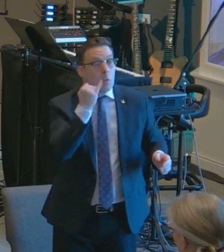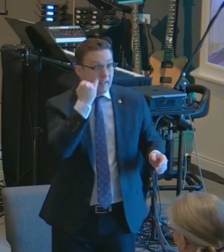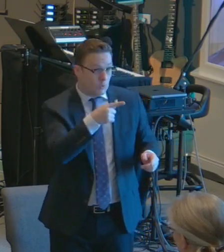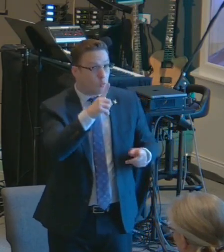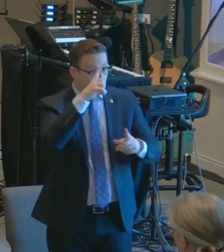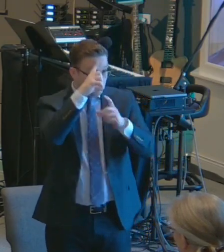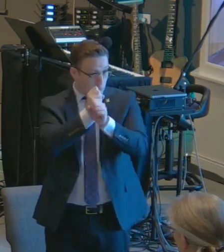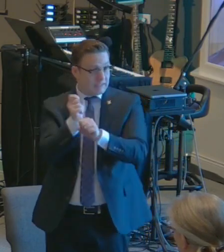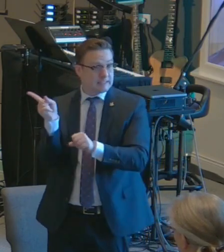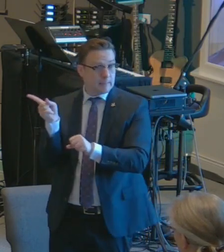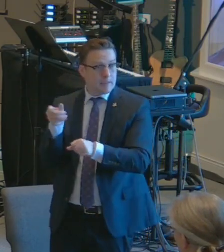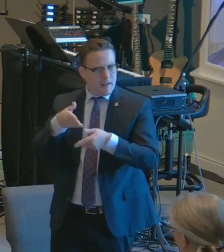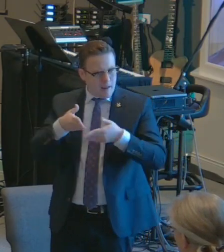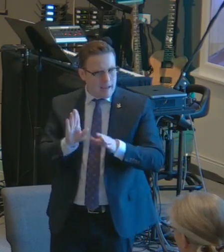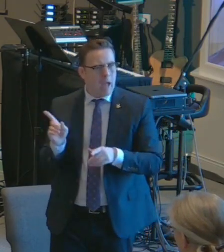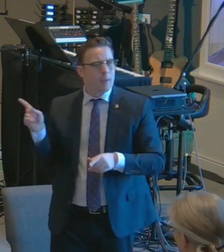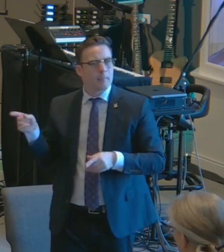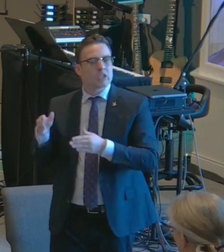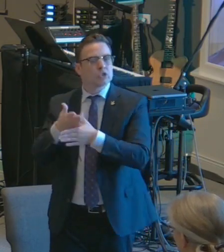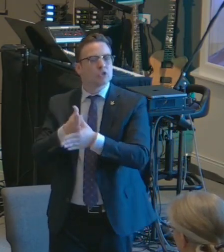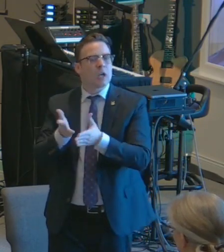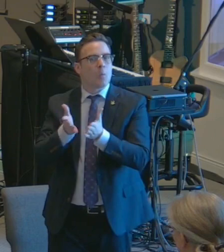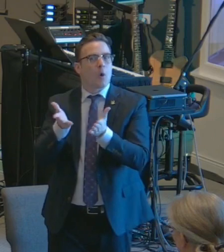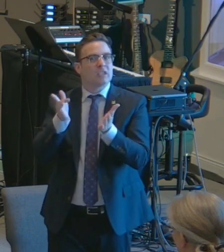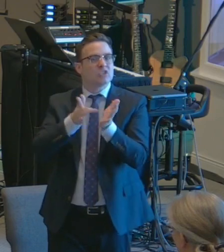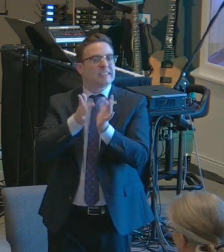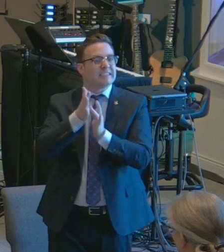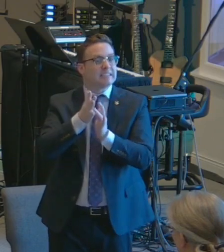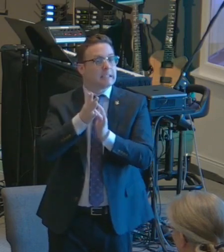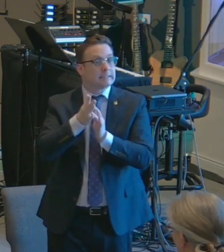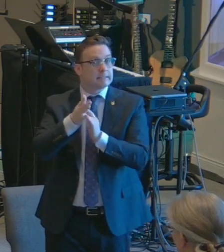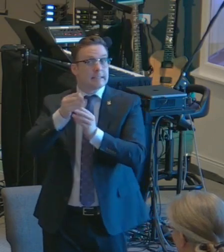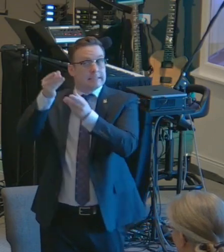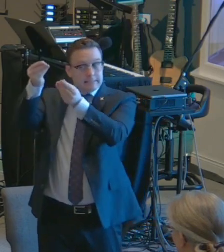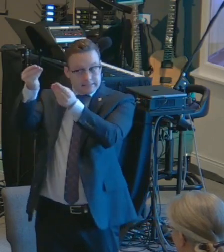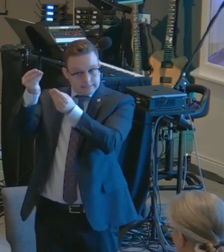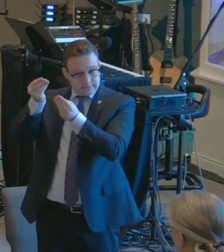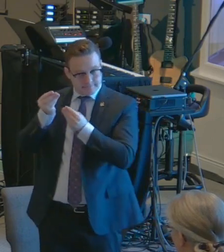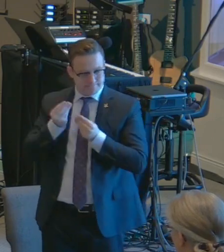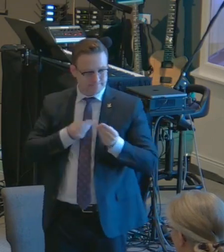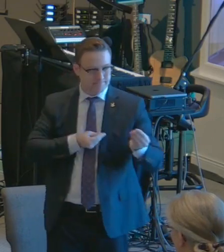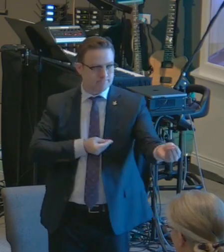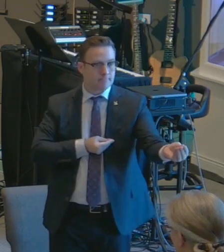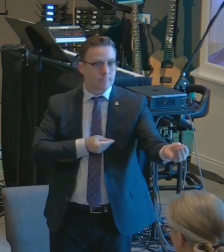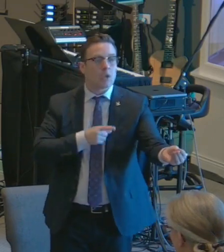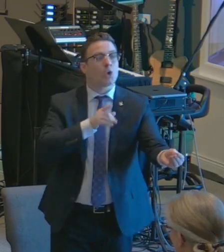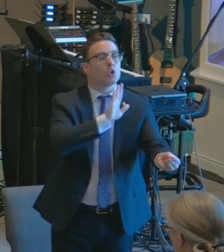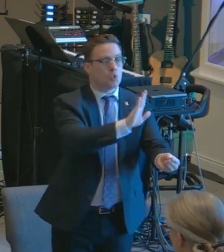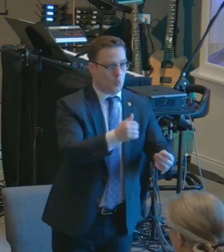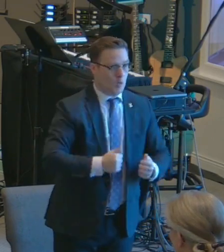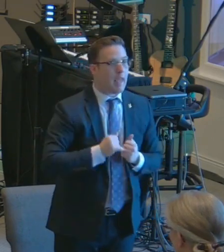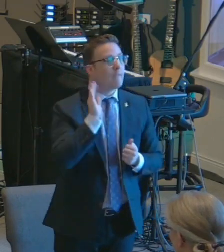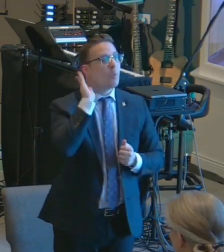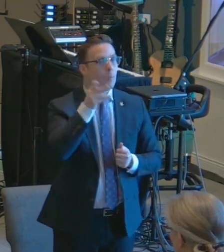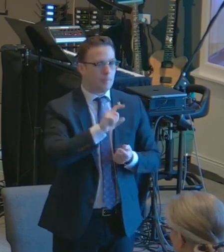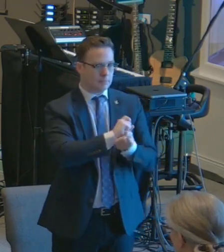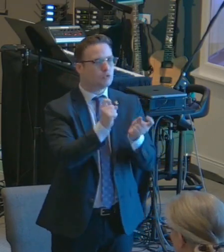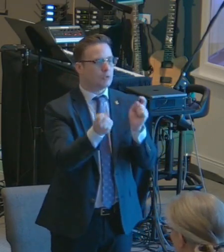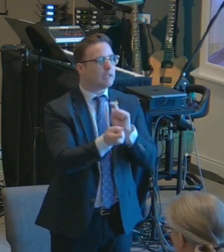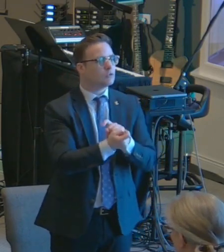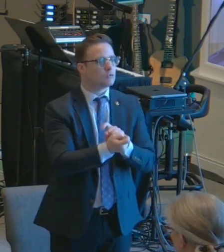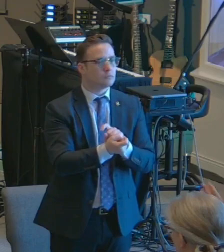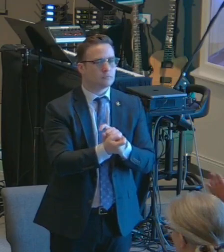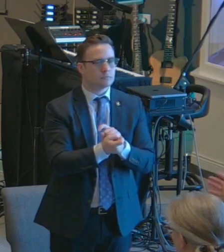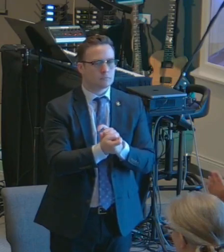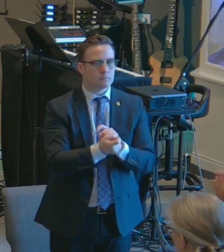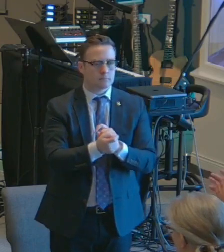and allow him to share with you what Jesus has told him to tell us, your life will be forever affected. Could we thank